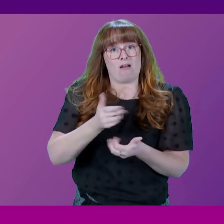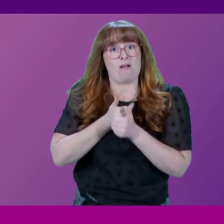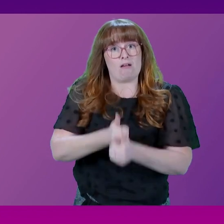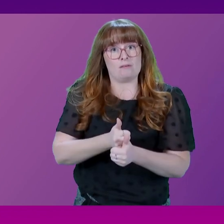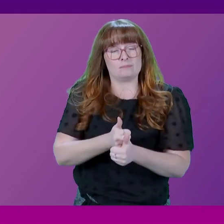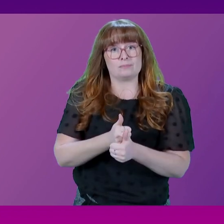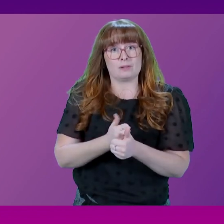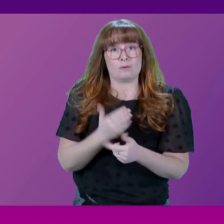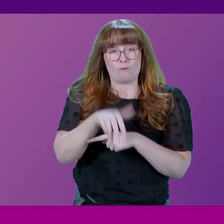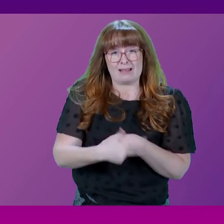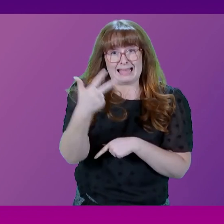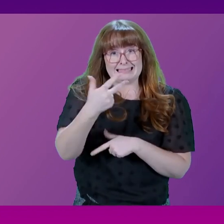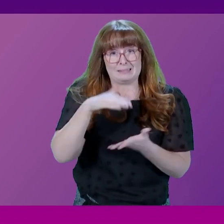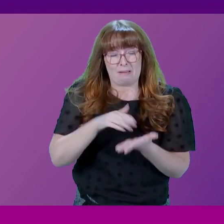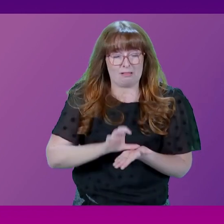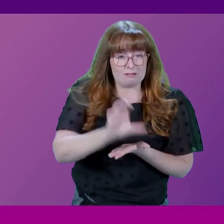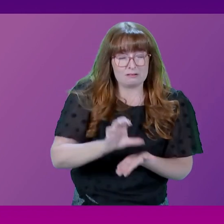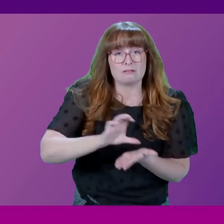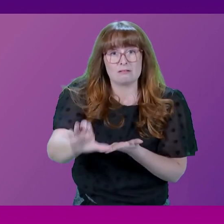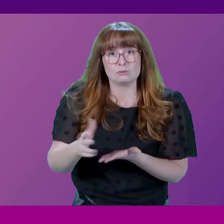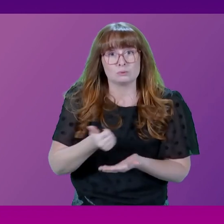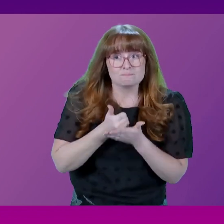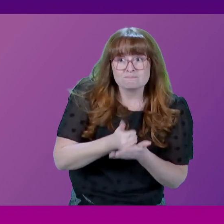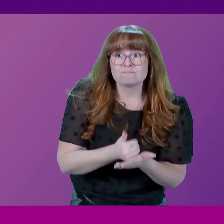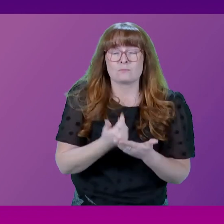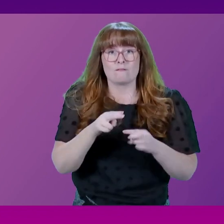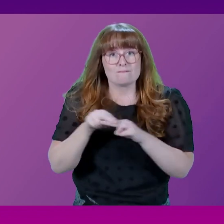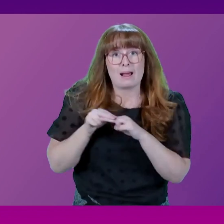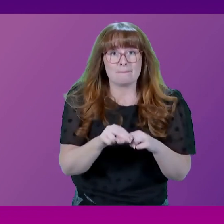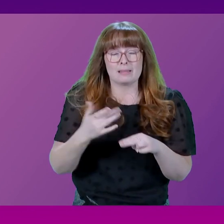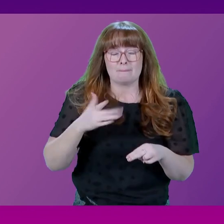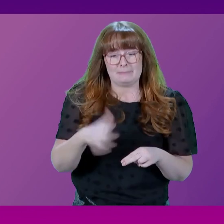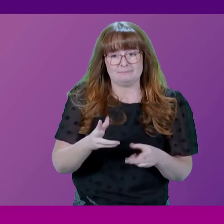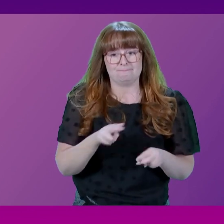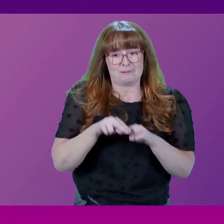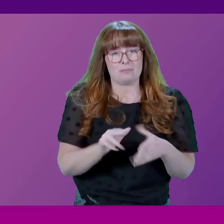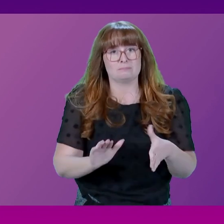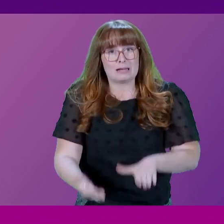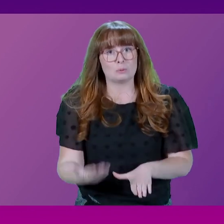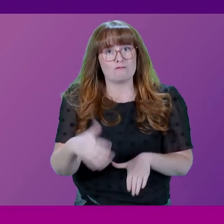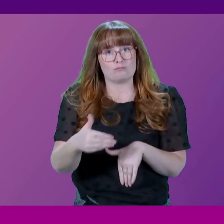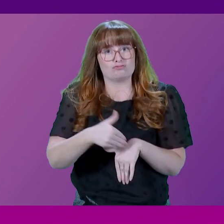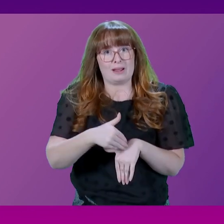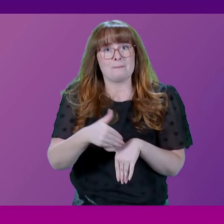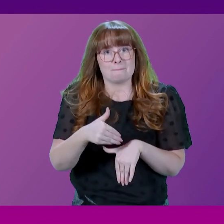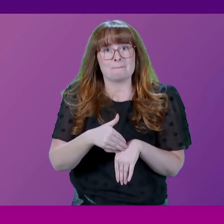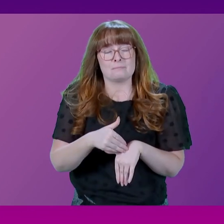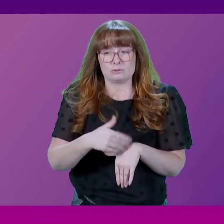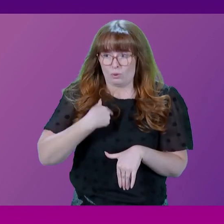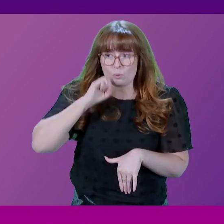were awarded over £18 million to support families bereaved by crime service. We will continue to invest in those grassroots